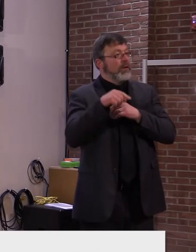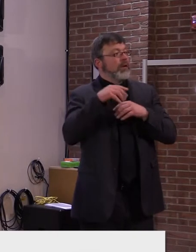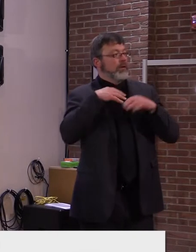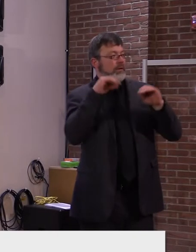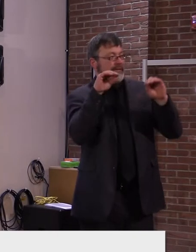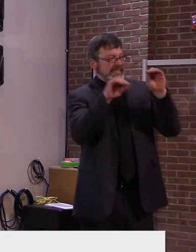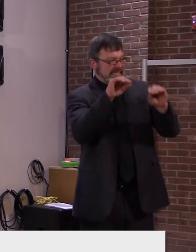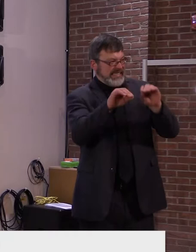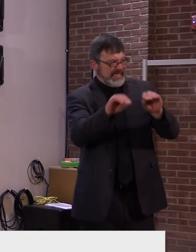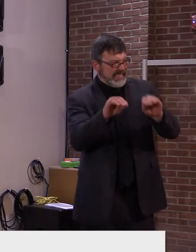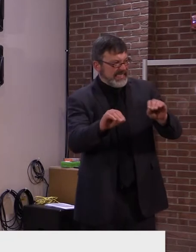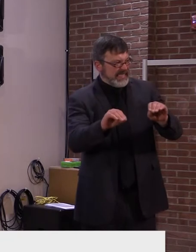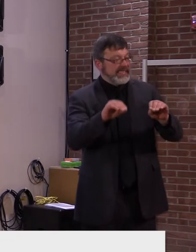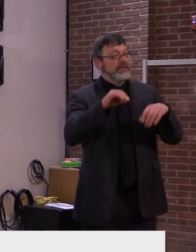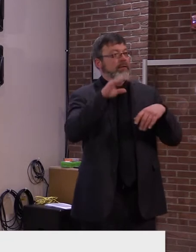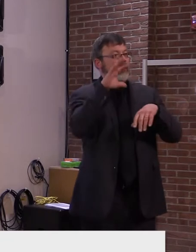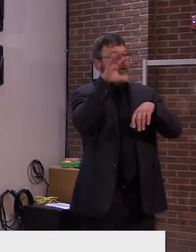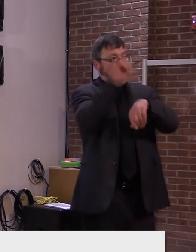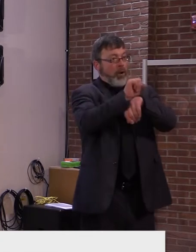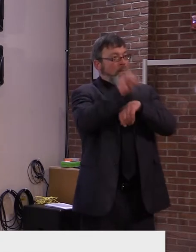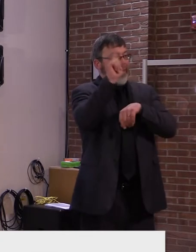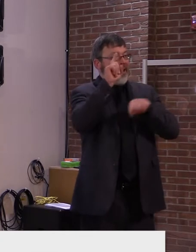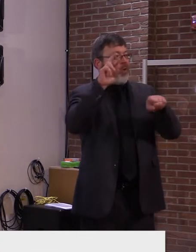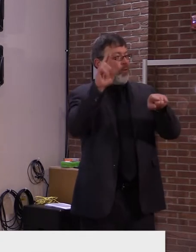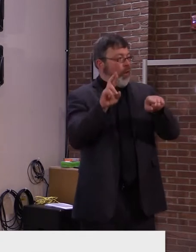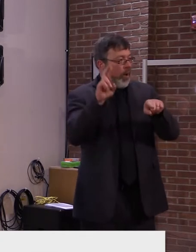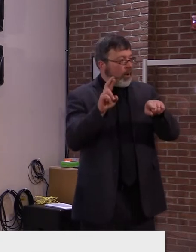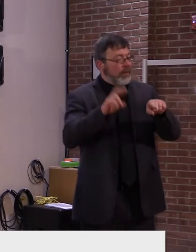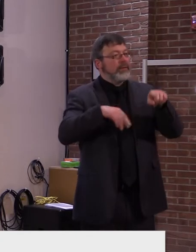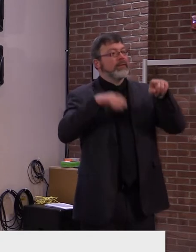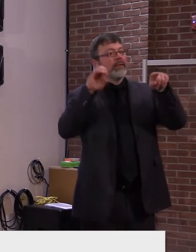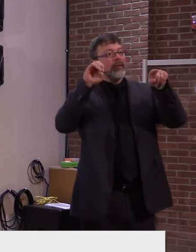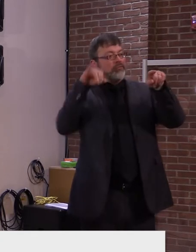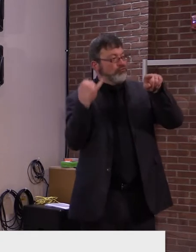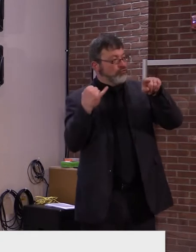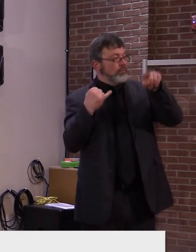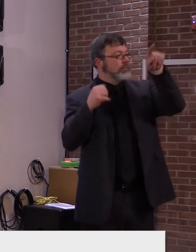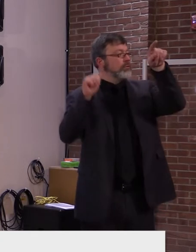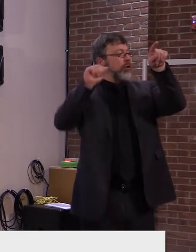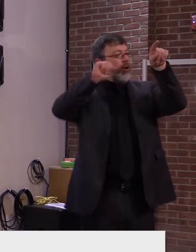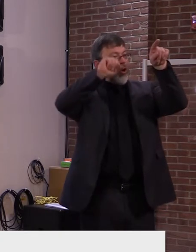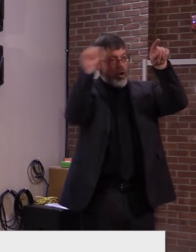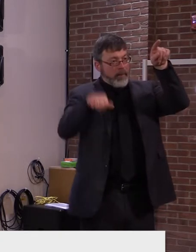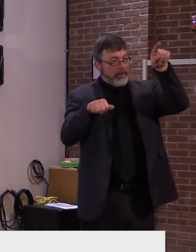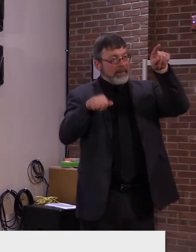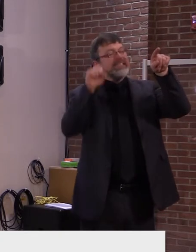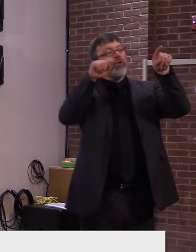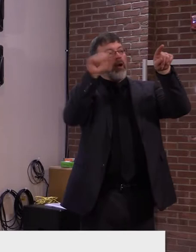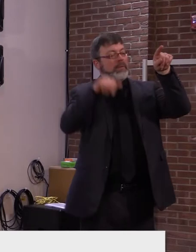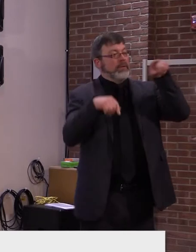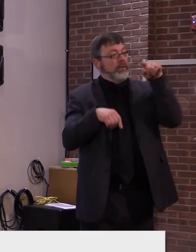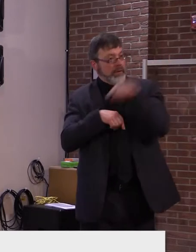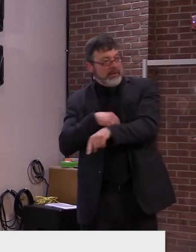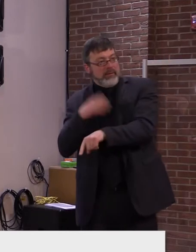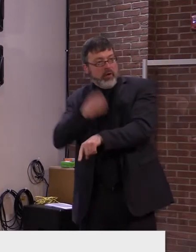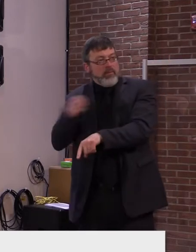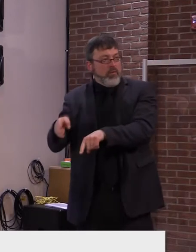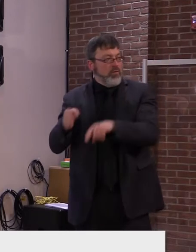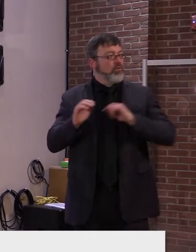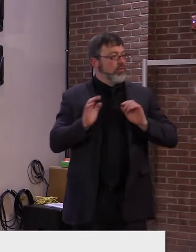Brattleboro, and St. Albans. If you would like to make or change an appointment to make it